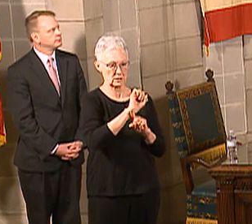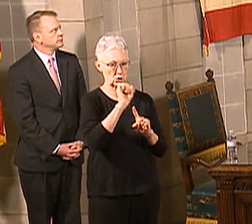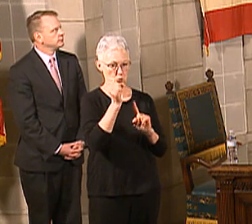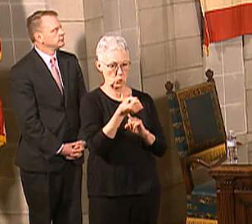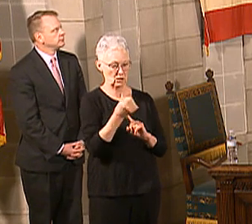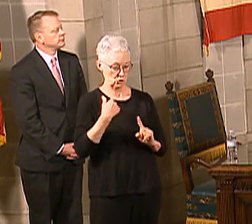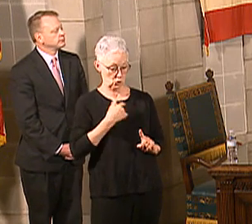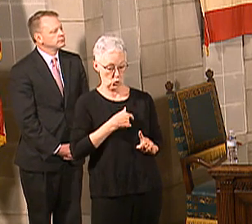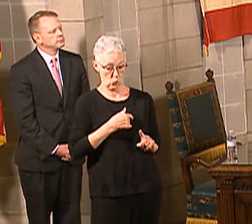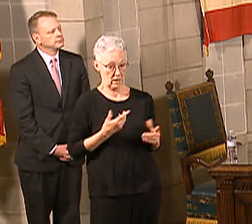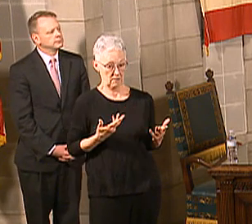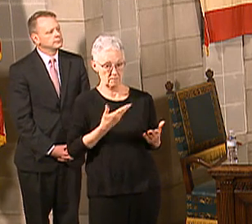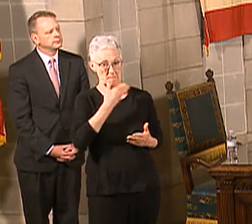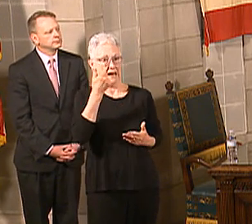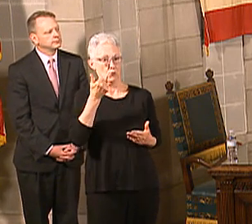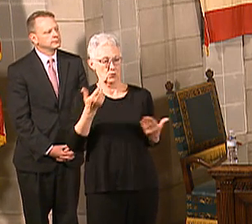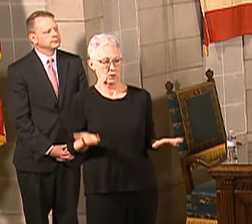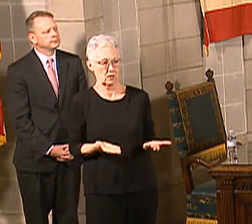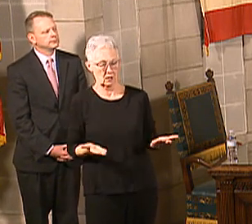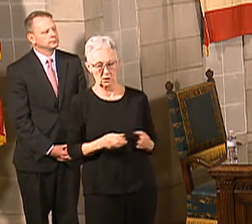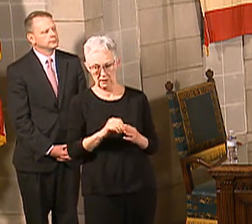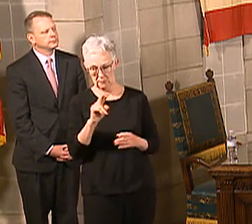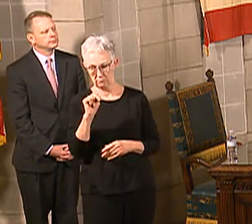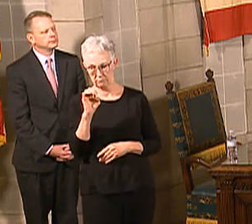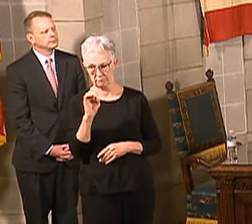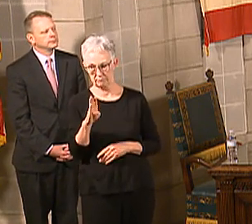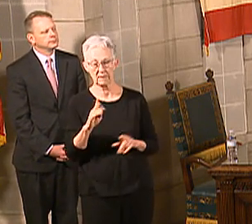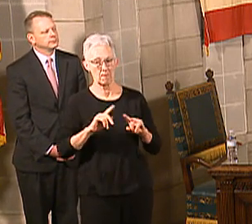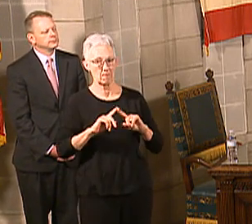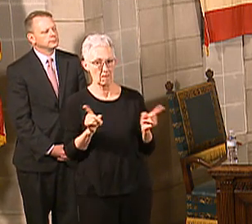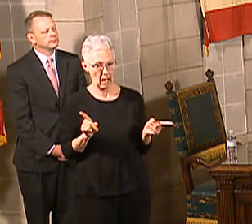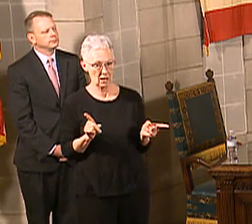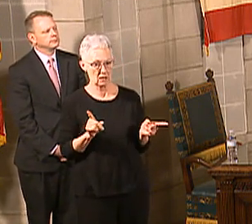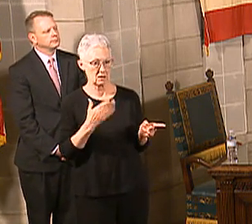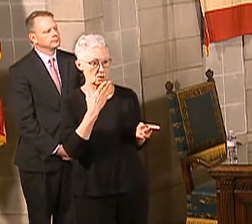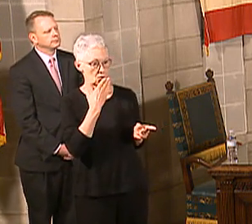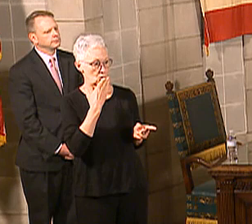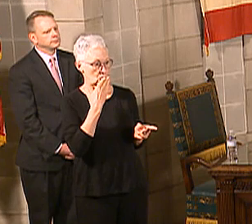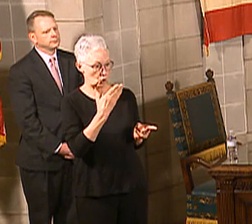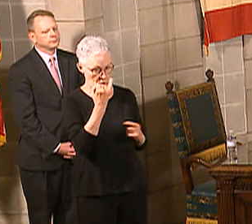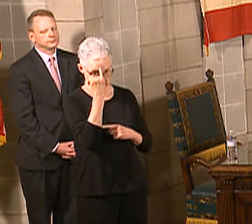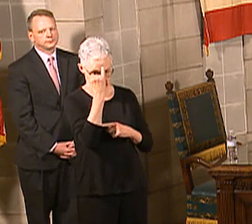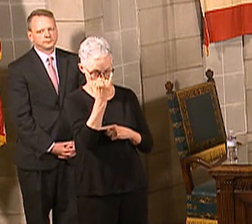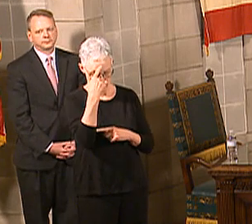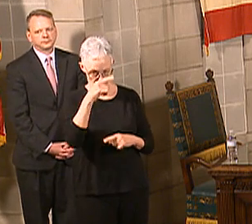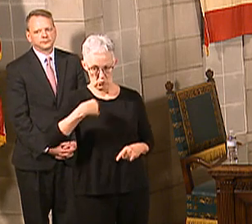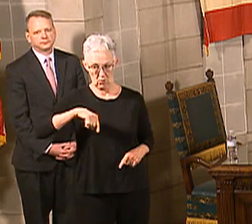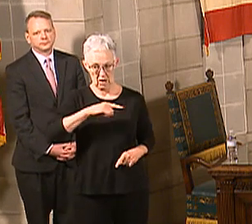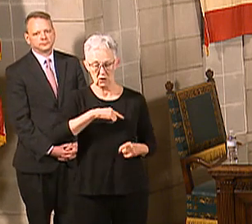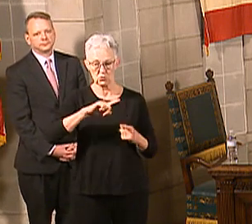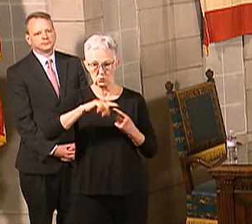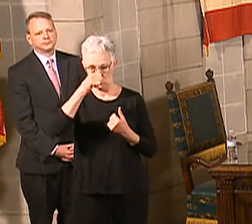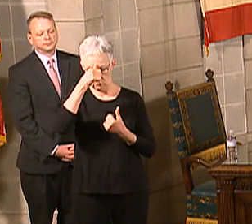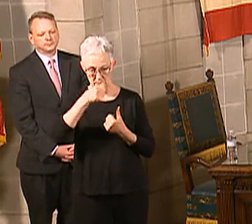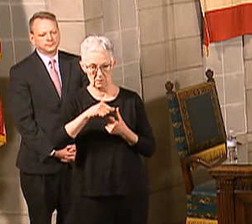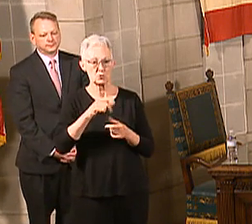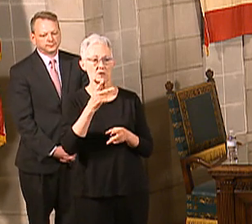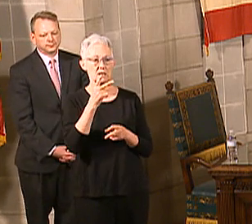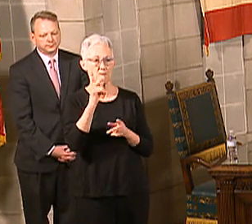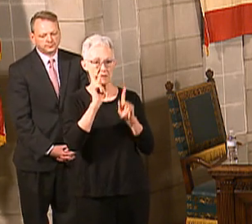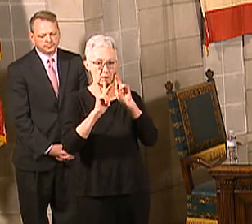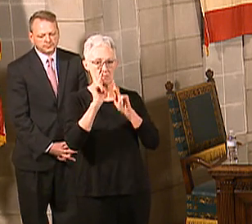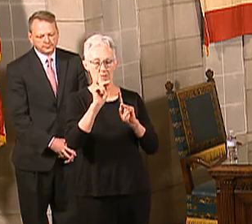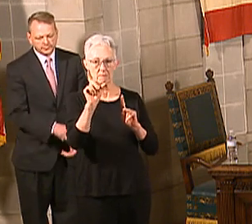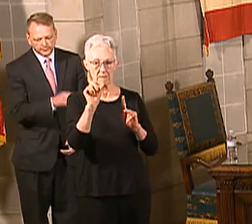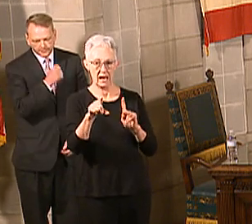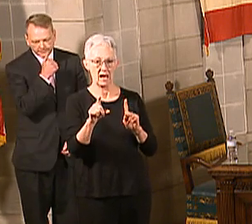Nebraska. This is all a great reminder to tell people to continue to pay attention to that social distancing, that we